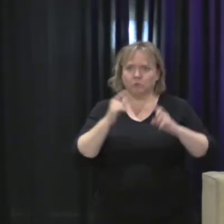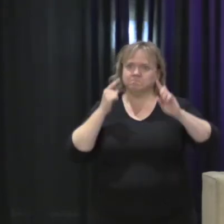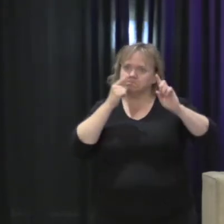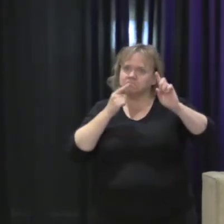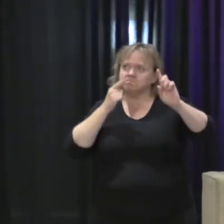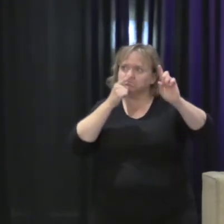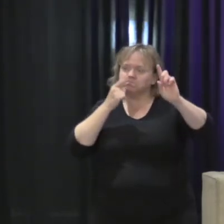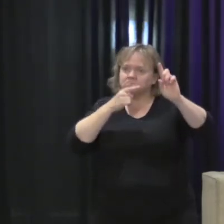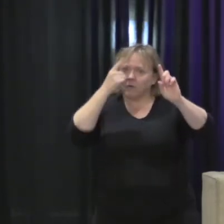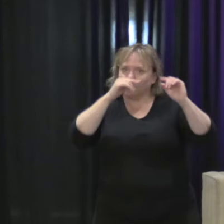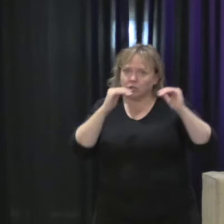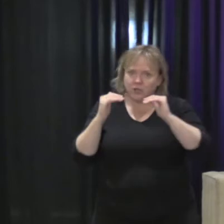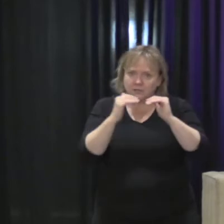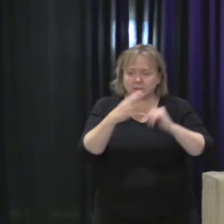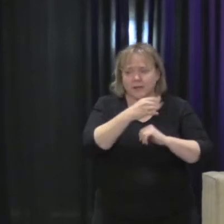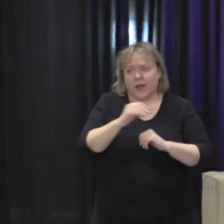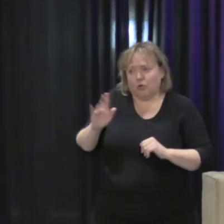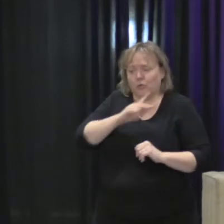in this film.